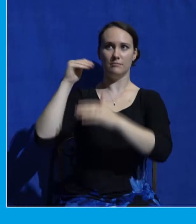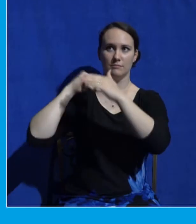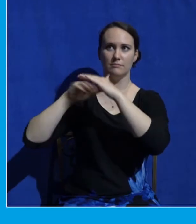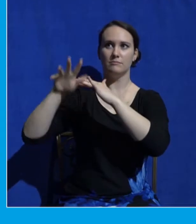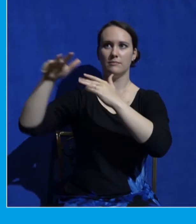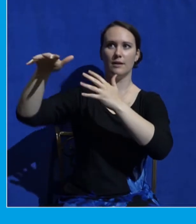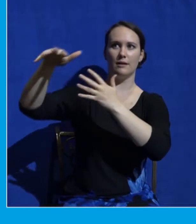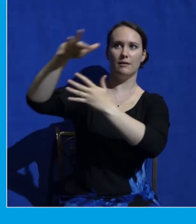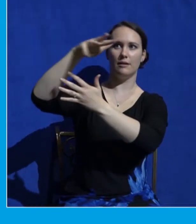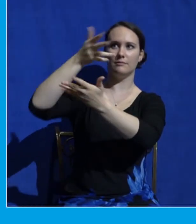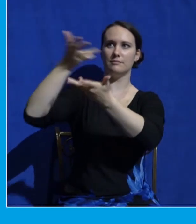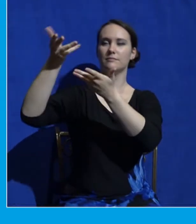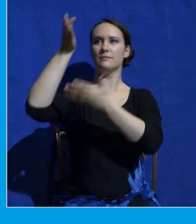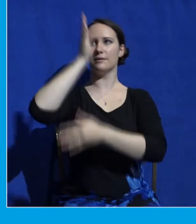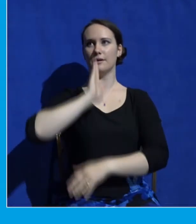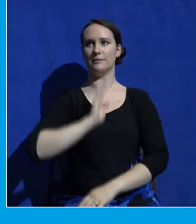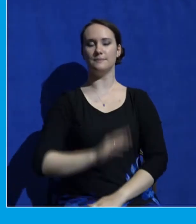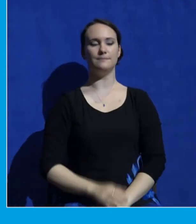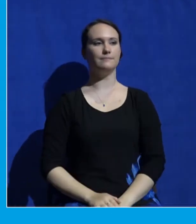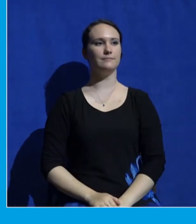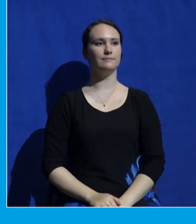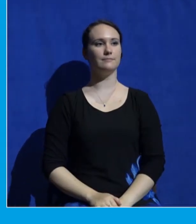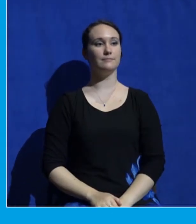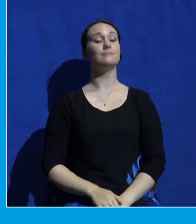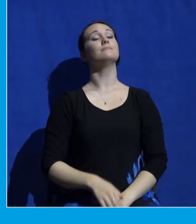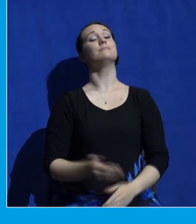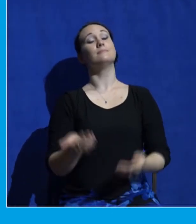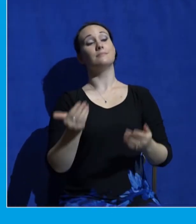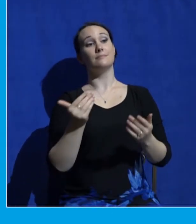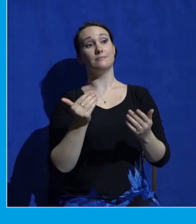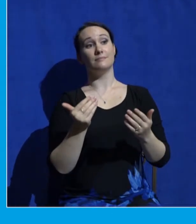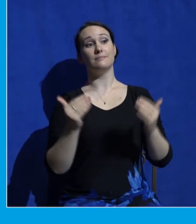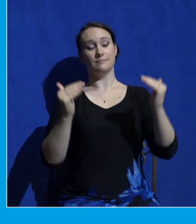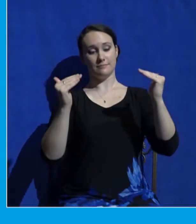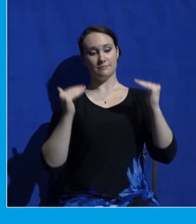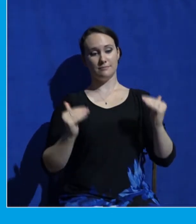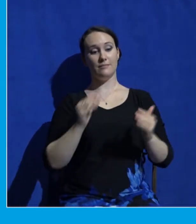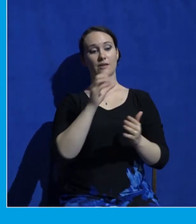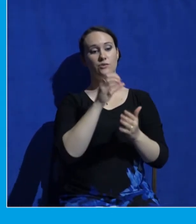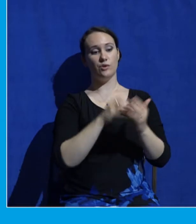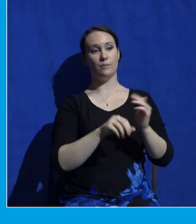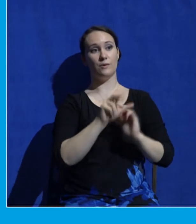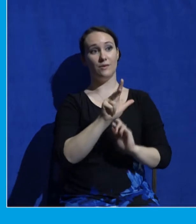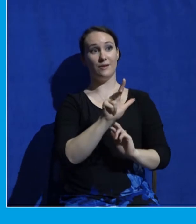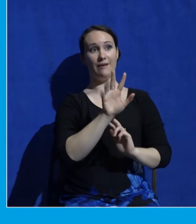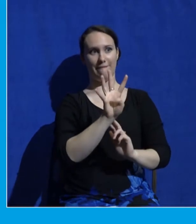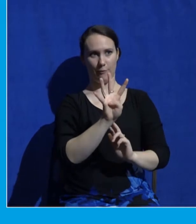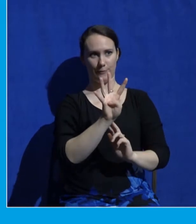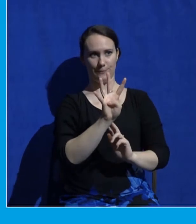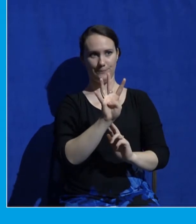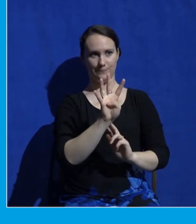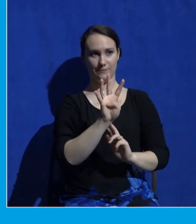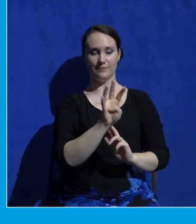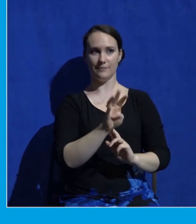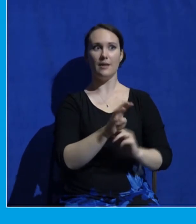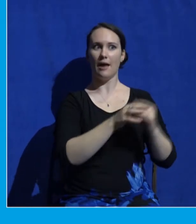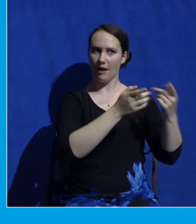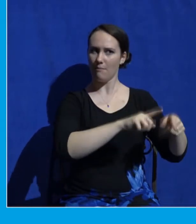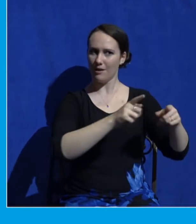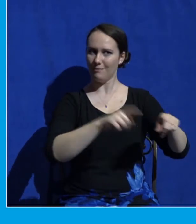All right, let me show you one more place in Exodus and we're to tie all this together. So you go to chapter 34 after a lot happens, including God's people